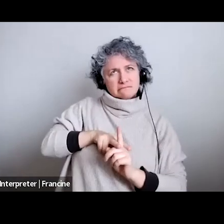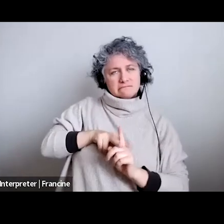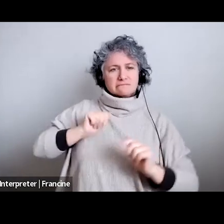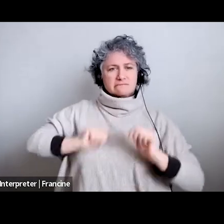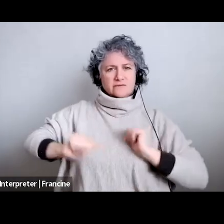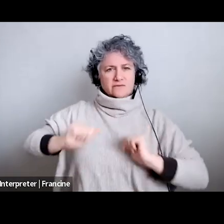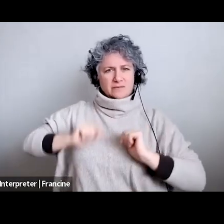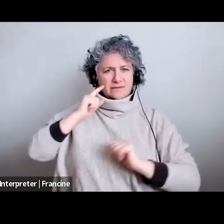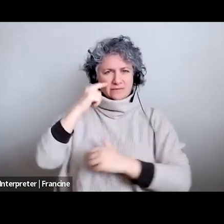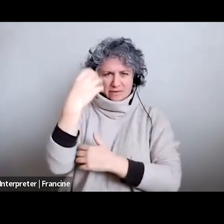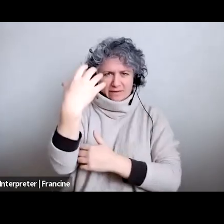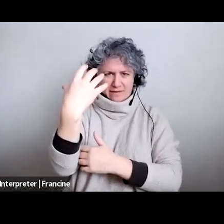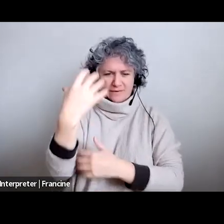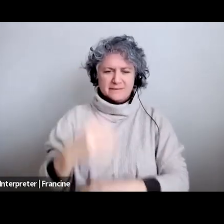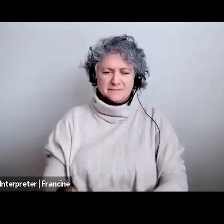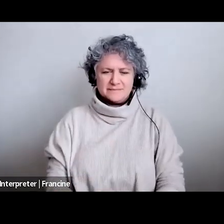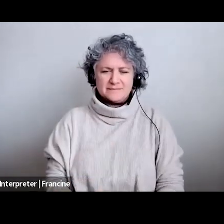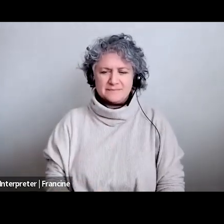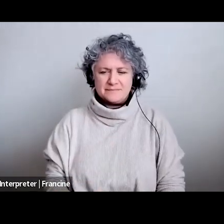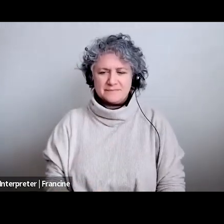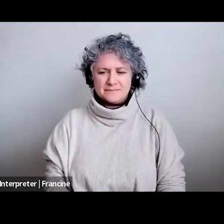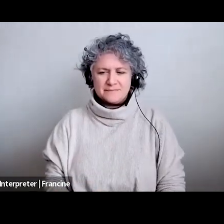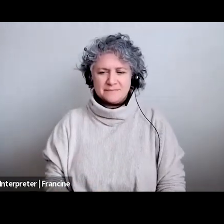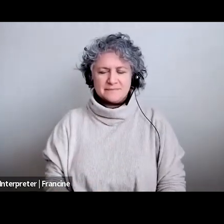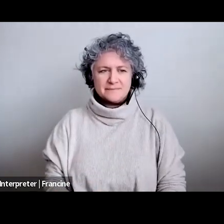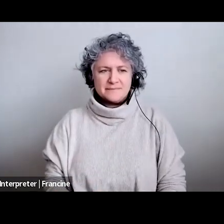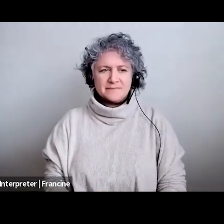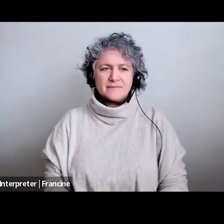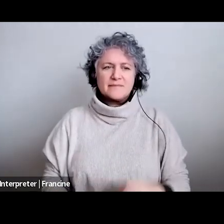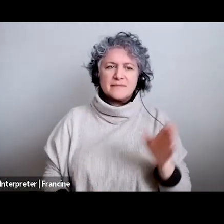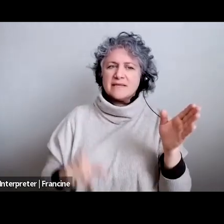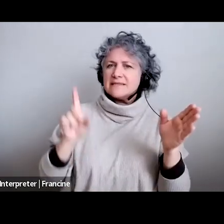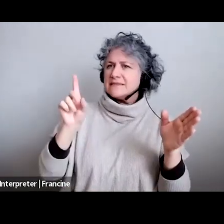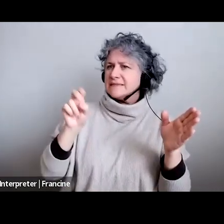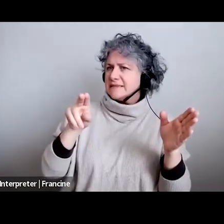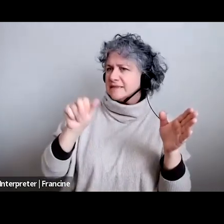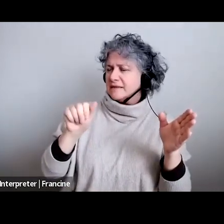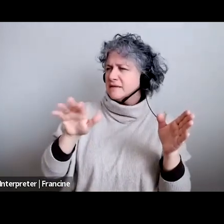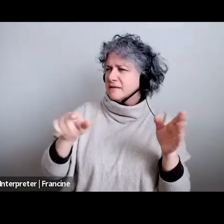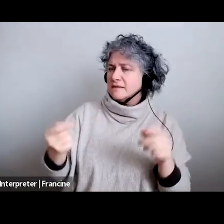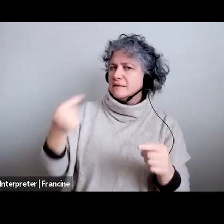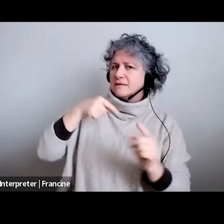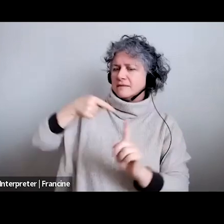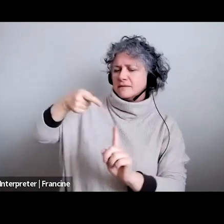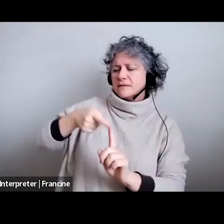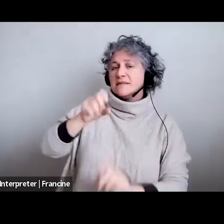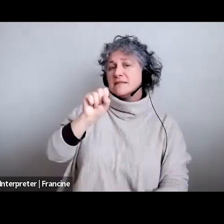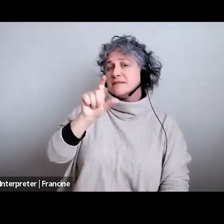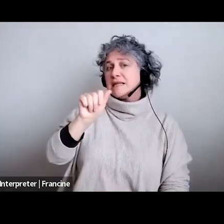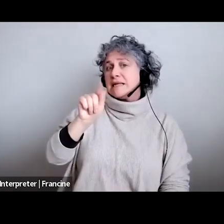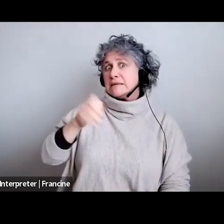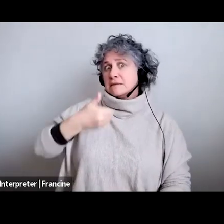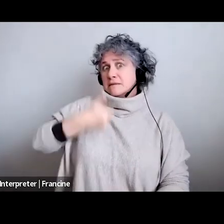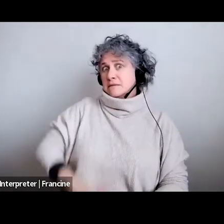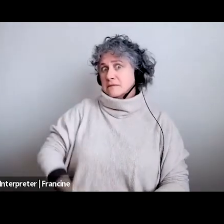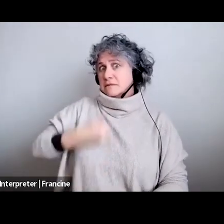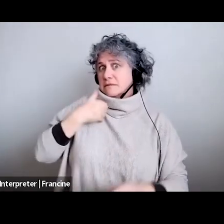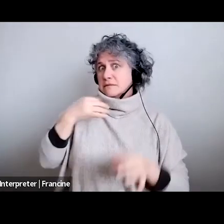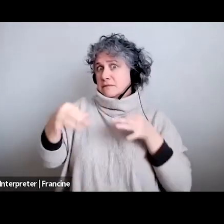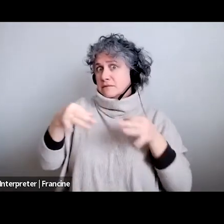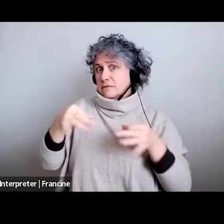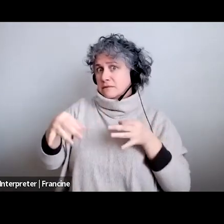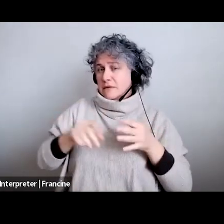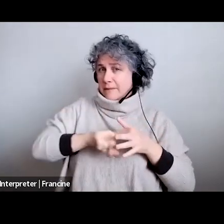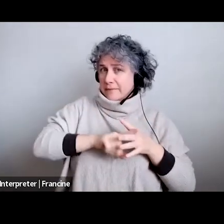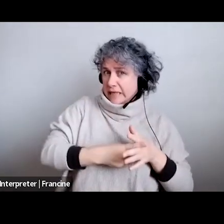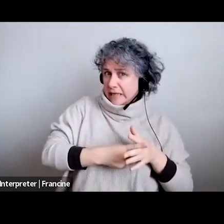um i just want to jump back to slates slated the beginning or the tail if you're